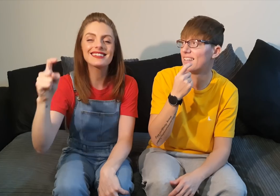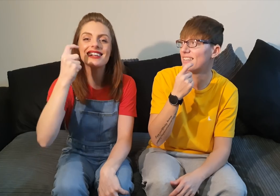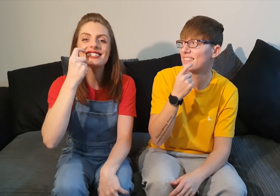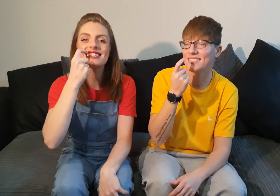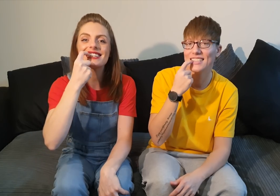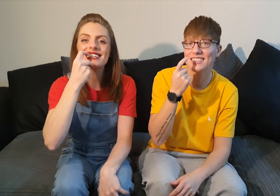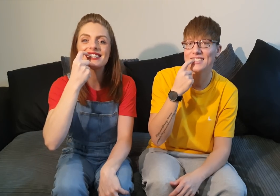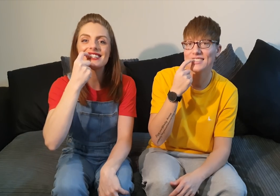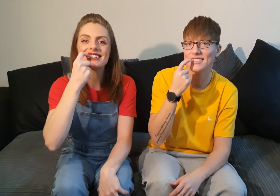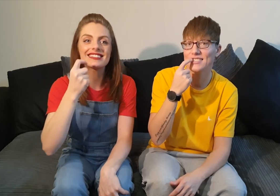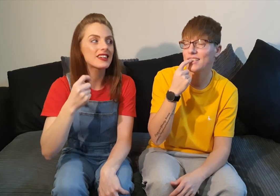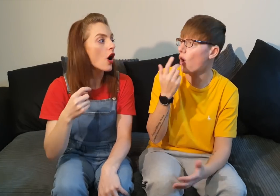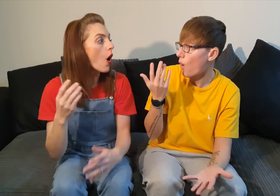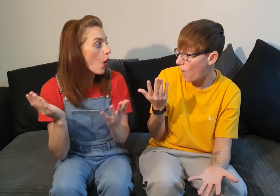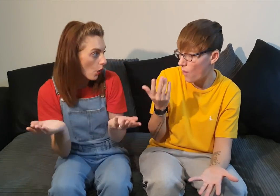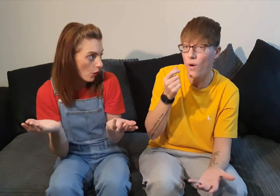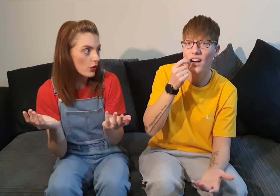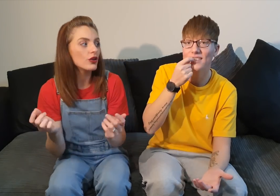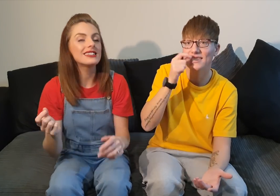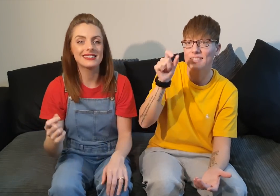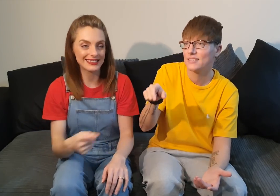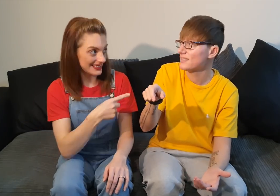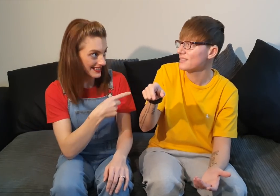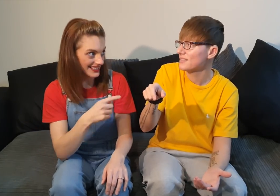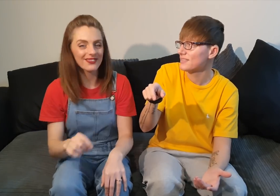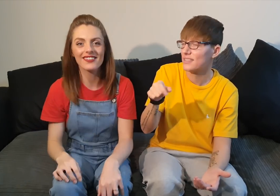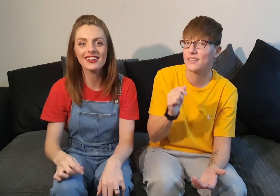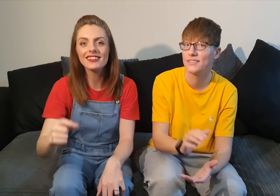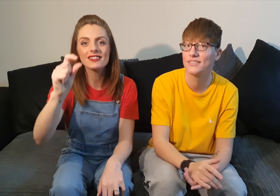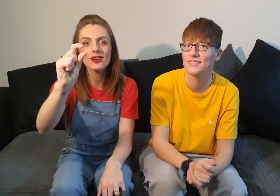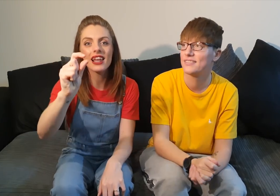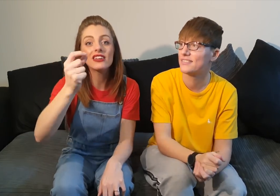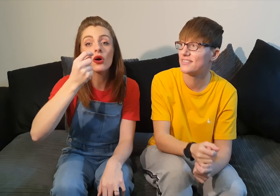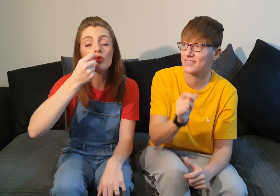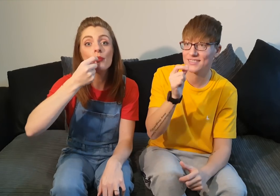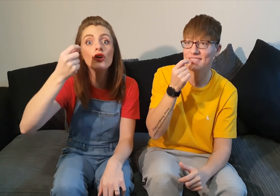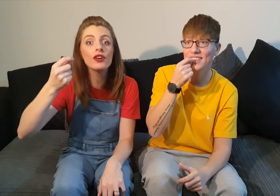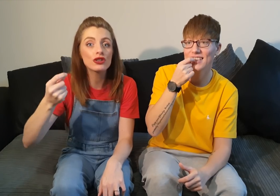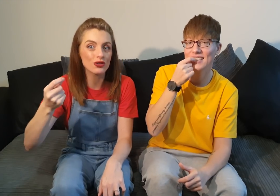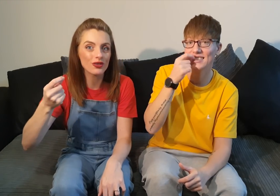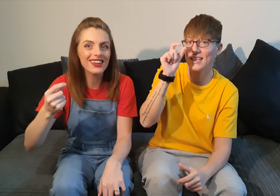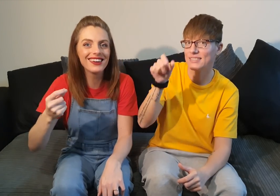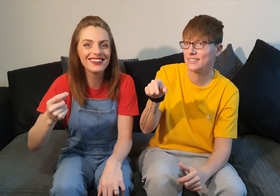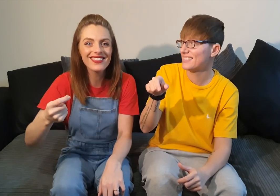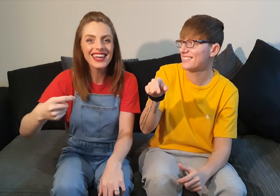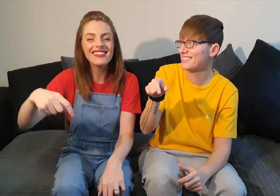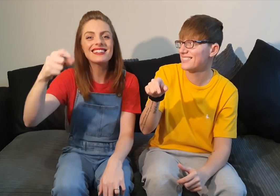is dentist this dentist very good so like you're removing a tooth this